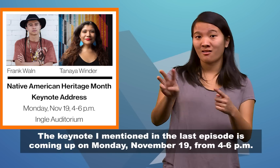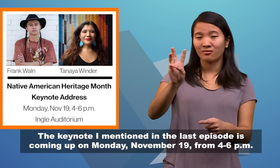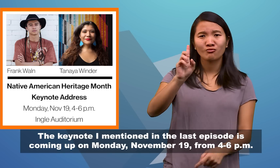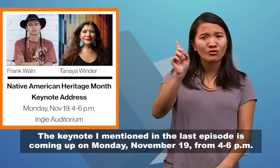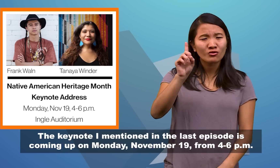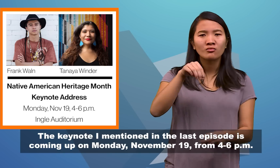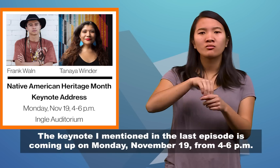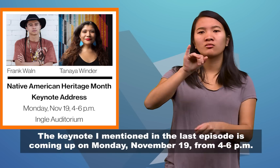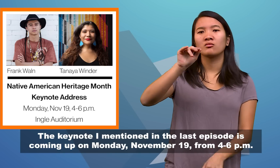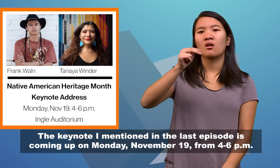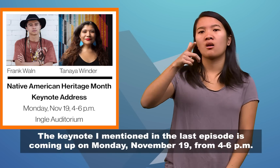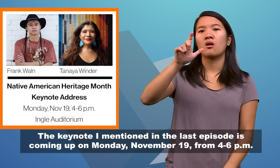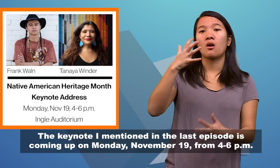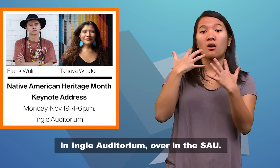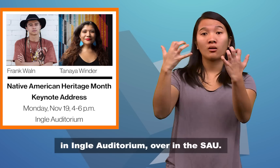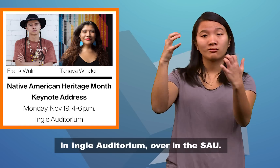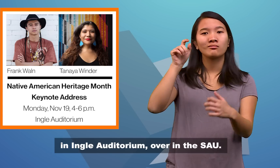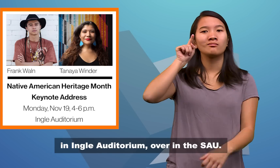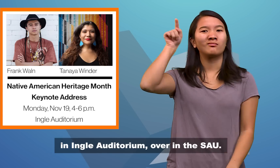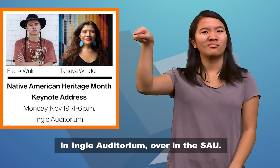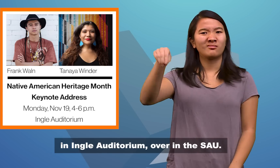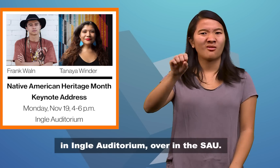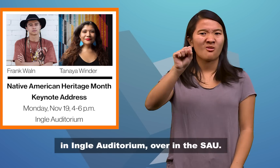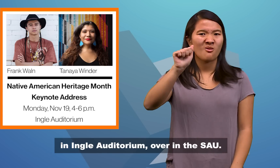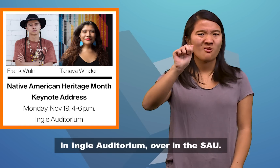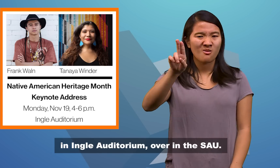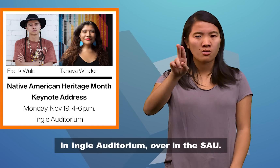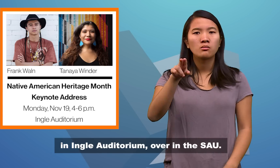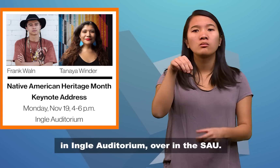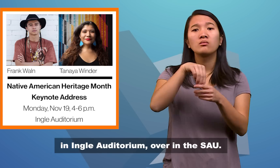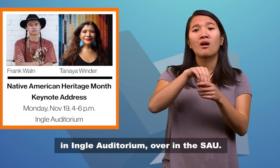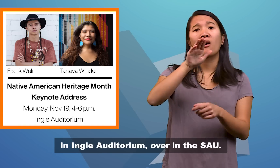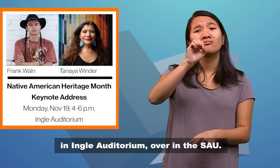from 4 to 6 p.m. in Ingle Auditorium over in the SAU.